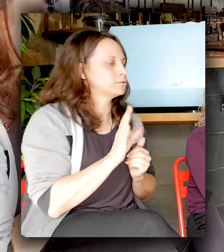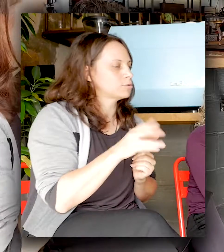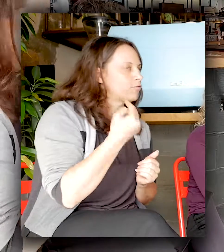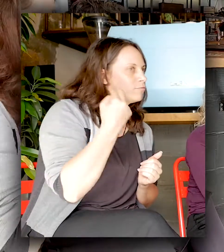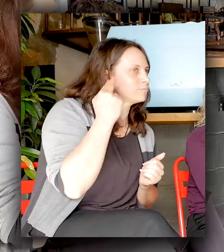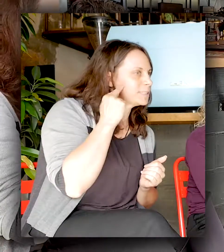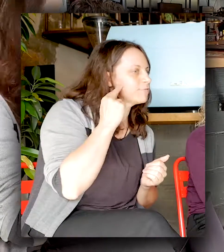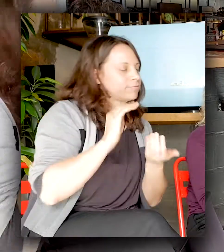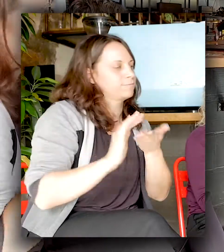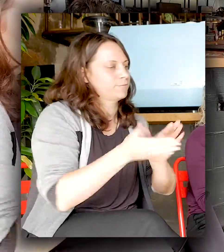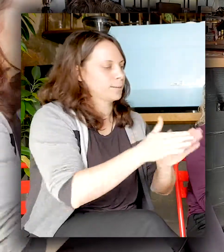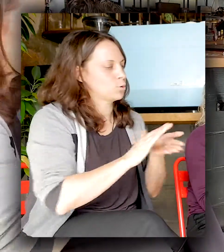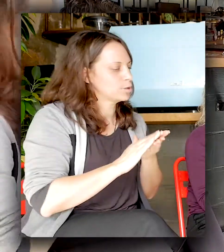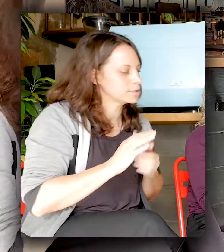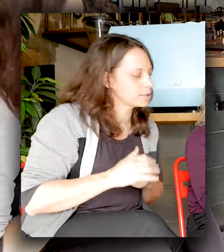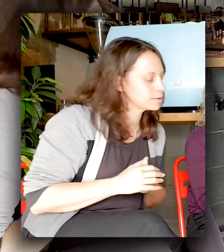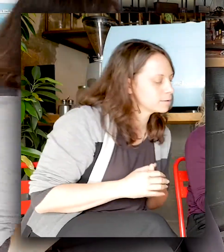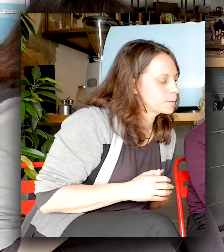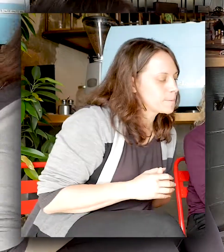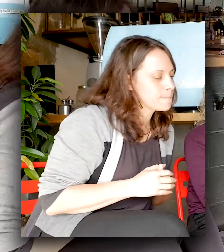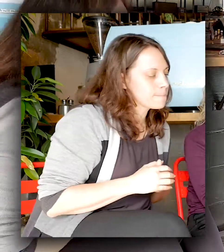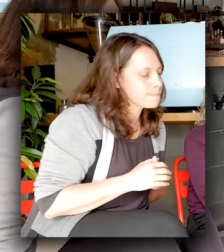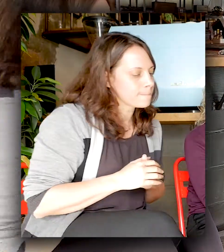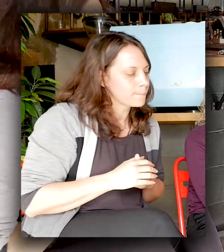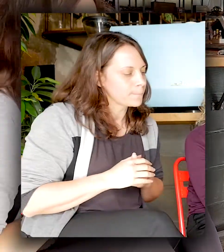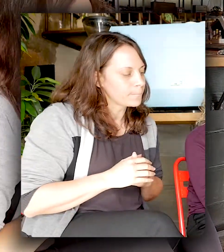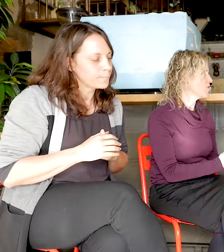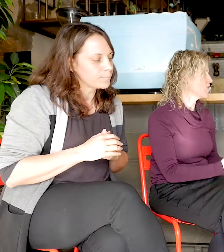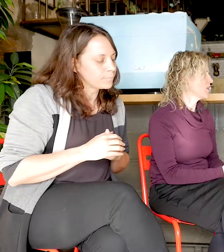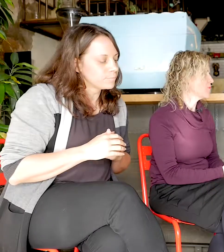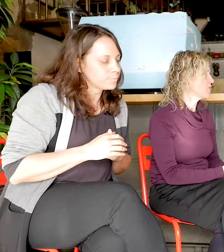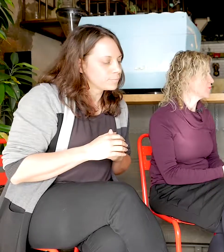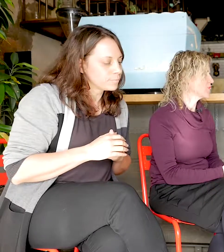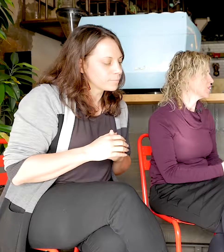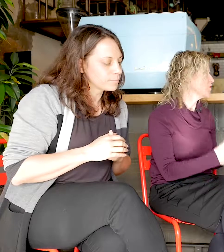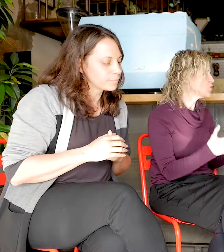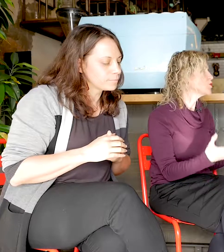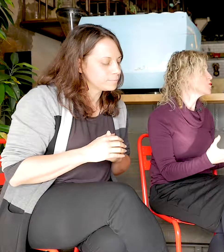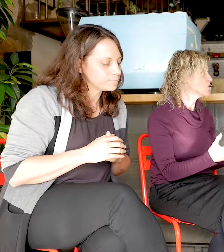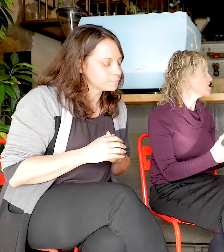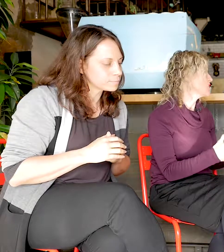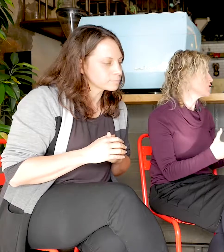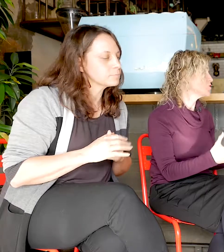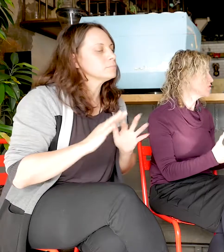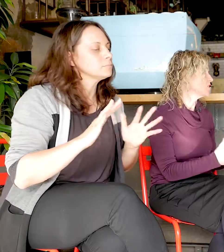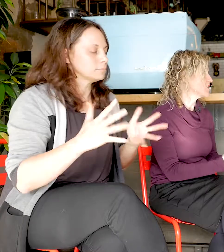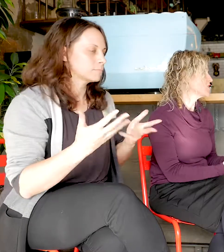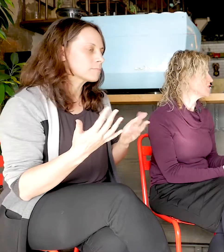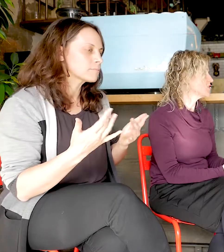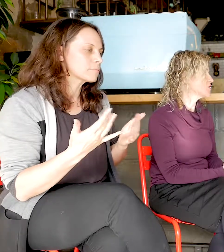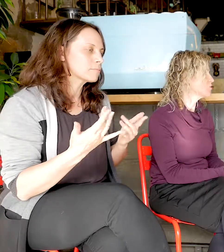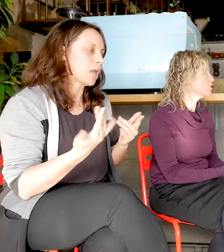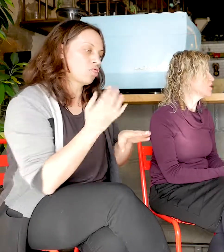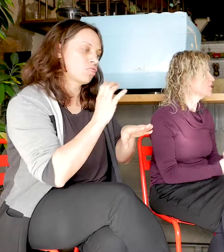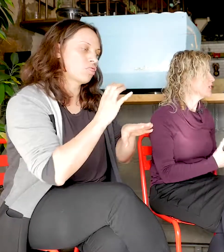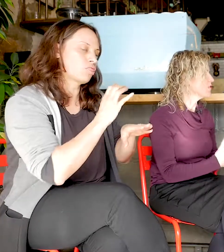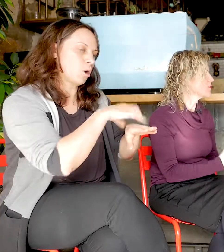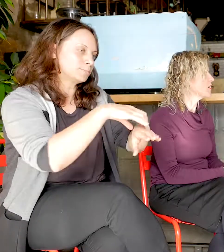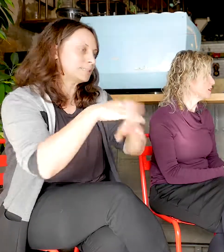is. And how do you think that changes the perspective of, you know, those businesses, those organisations? What do you think they get from that?